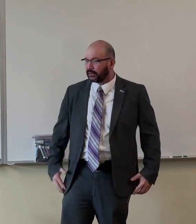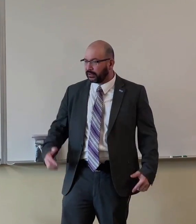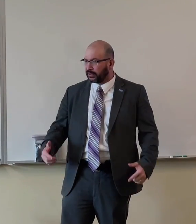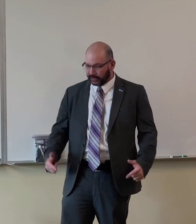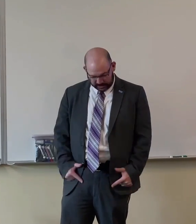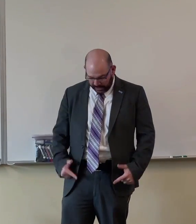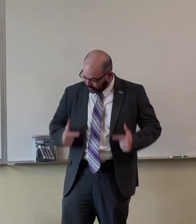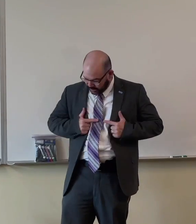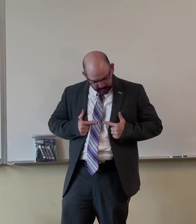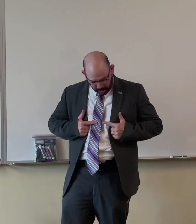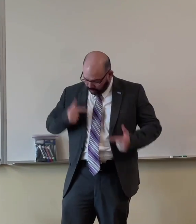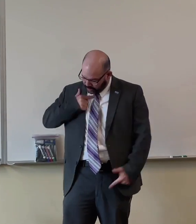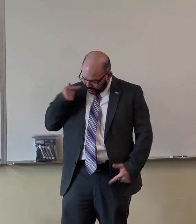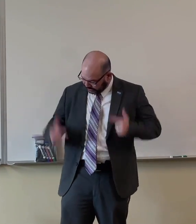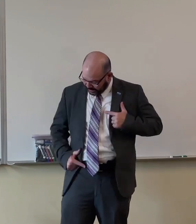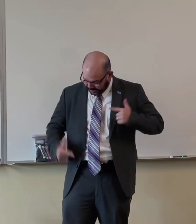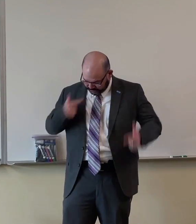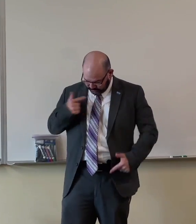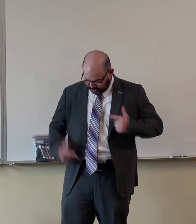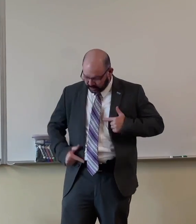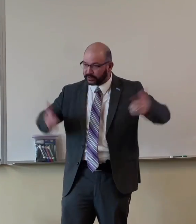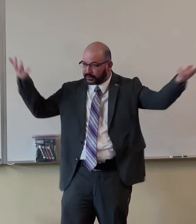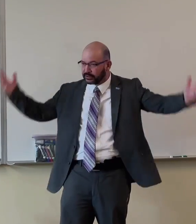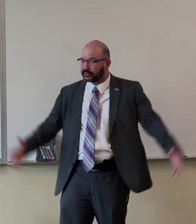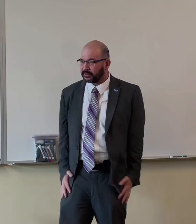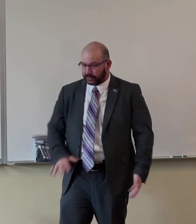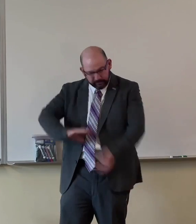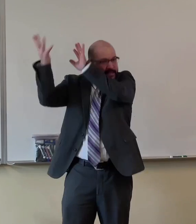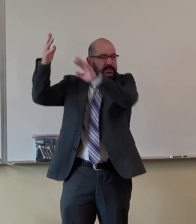It's not this. No, it's this. It's messed up.